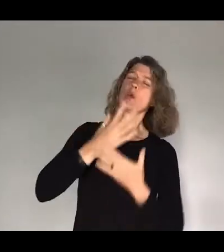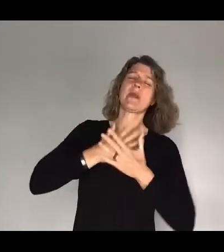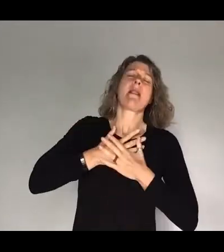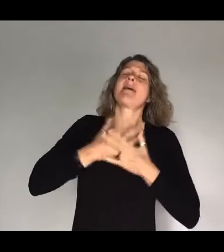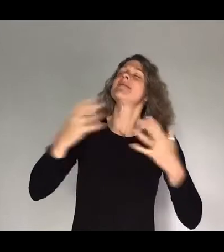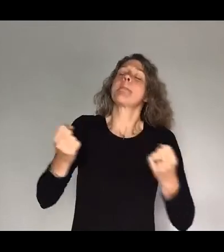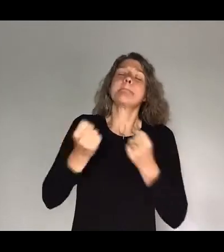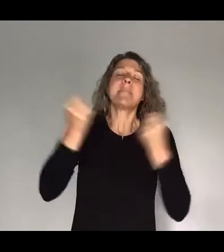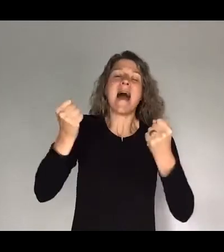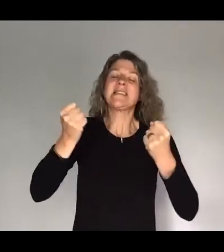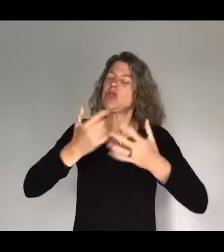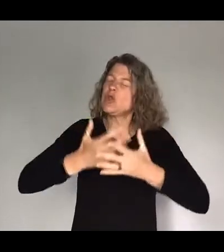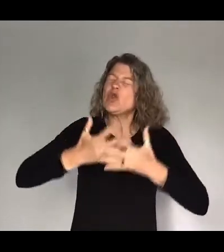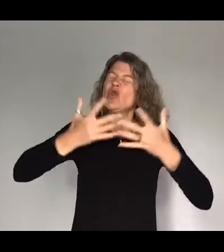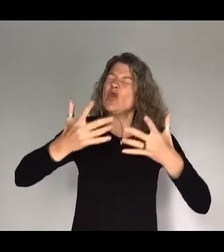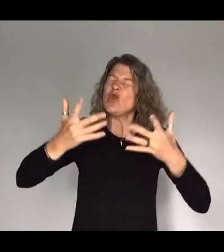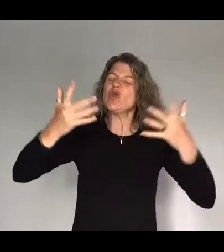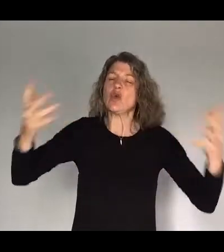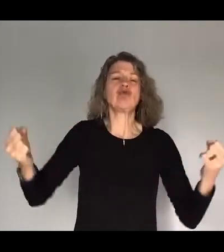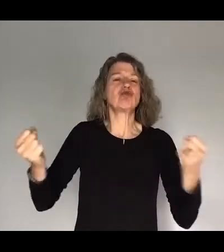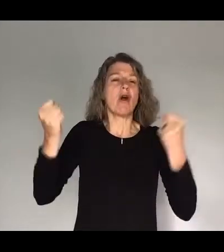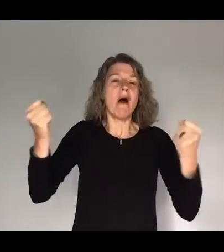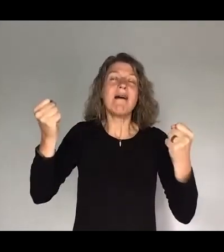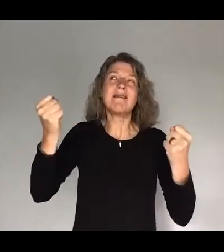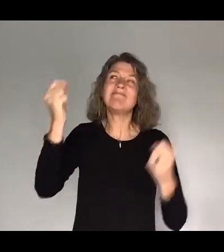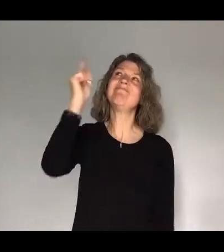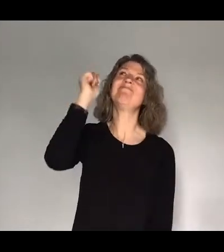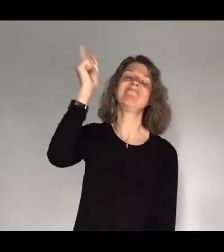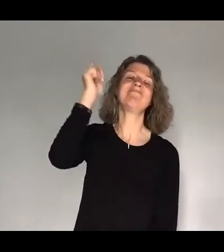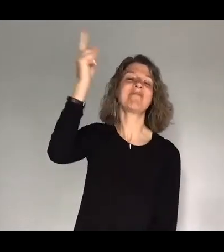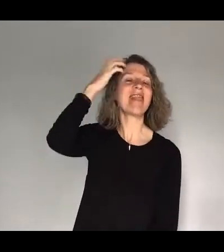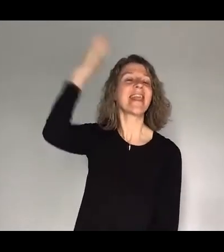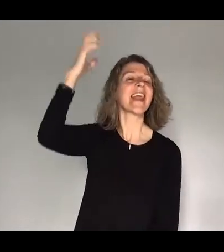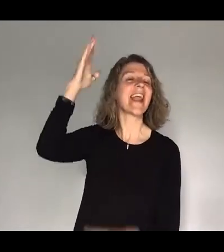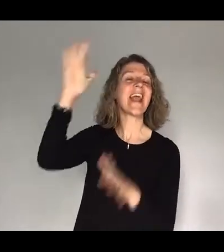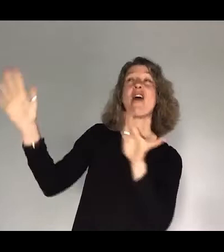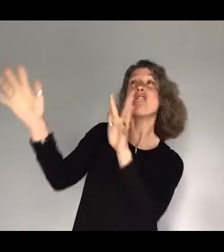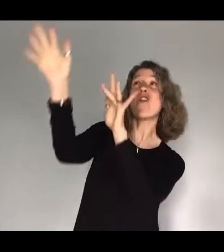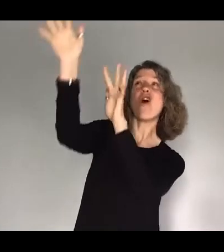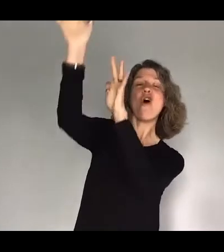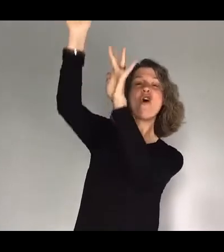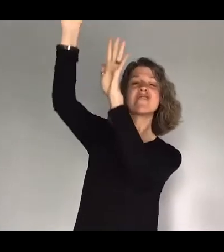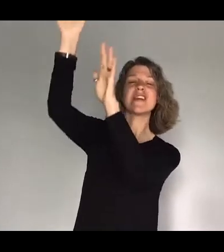so much stronger? The King of glory, the King above all kings.